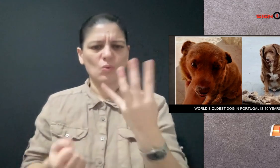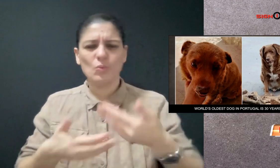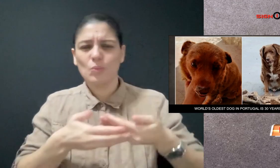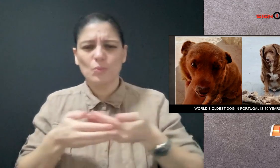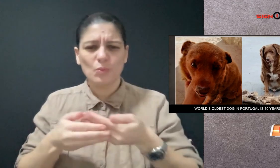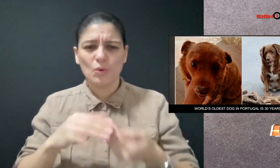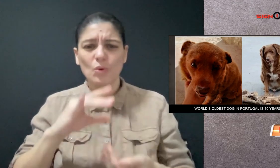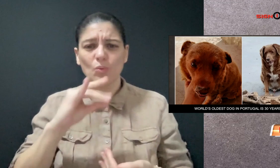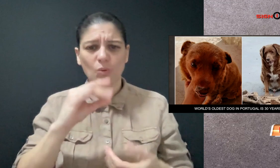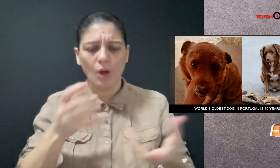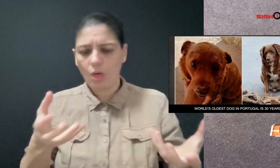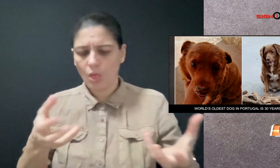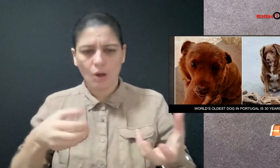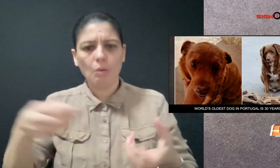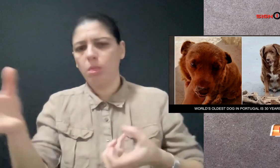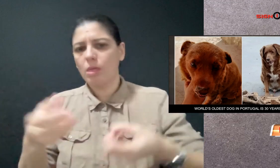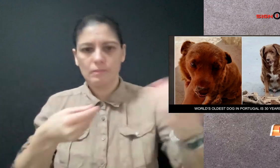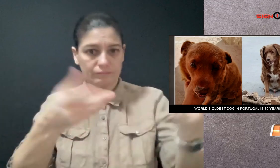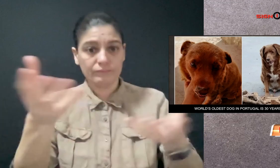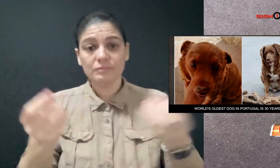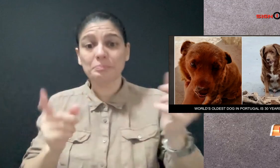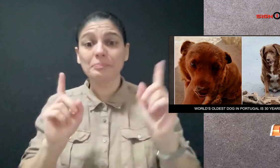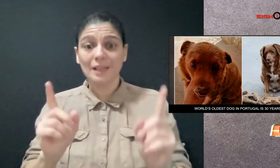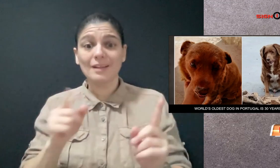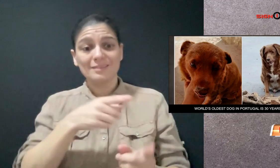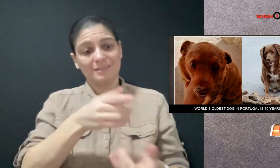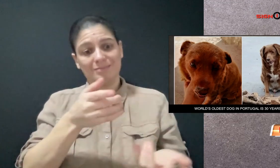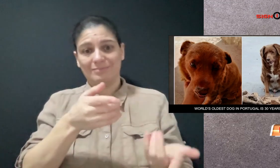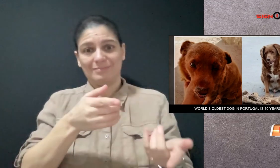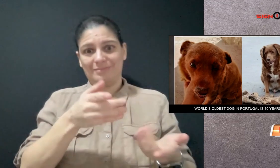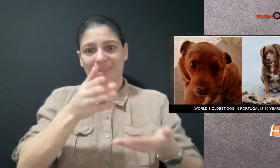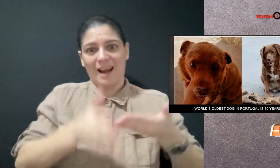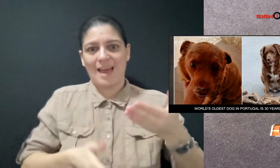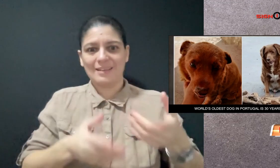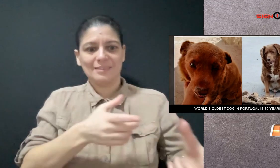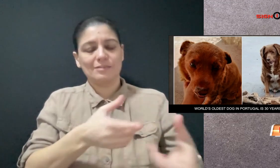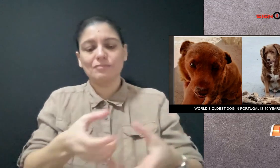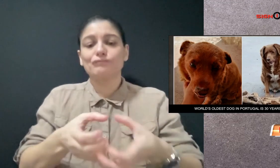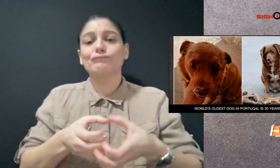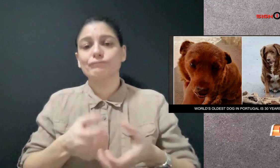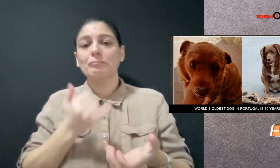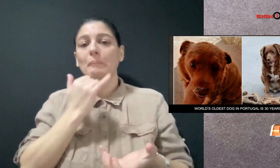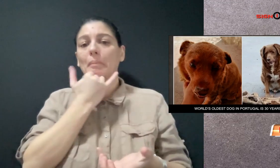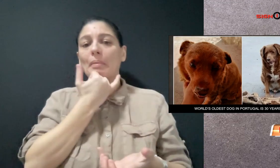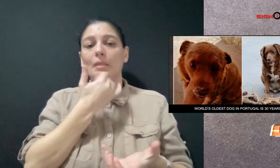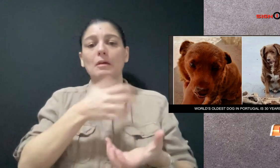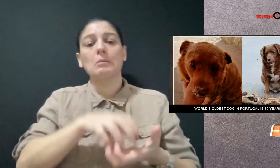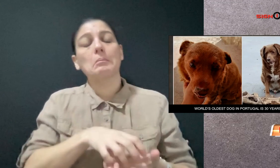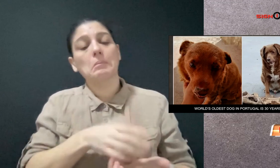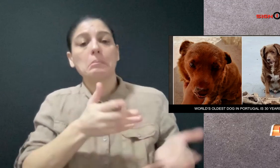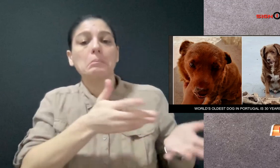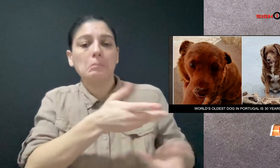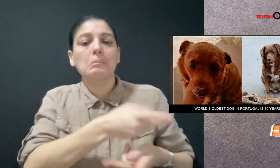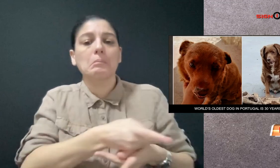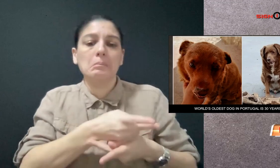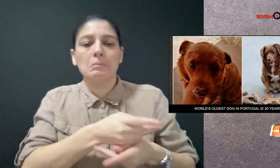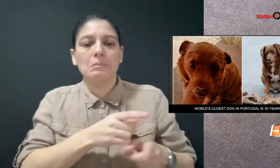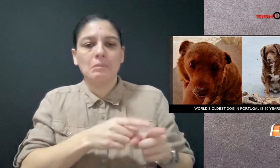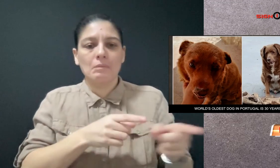get rid of the litter of four pups because they already had too many dogs. But Bobby mistakenly got left behind.